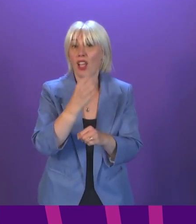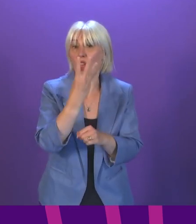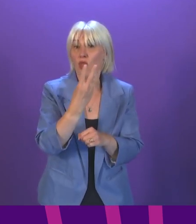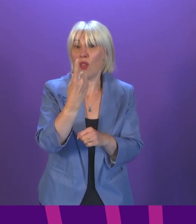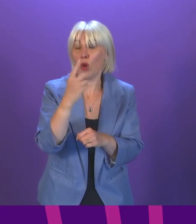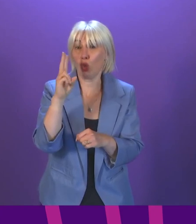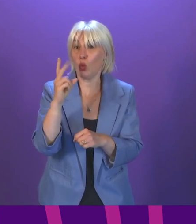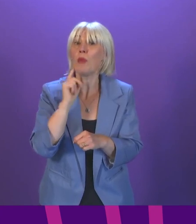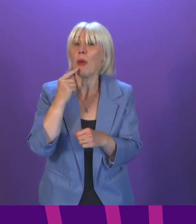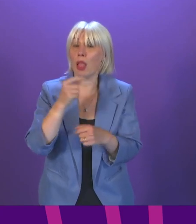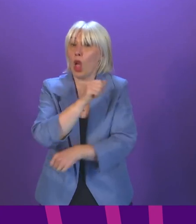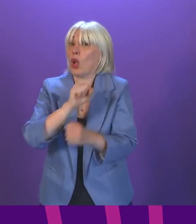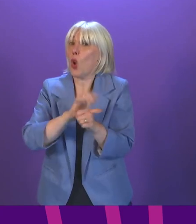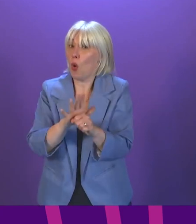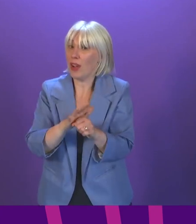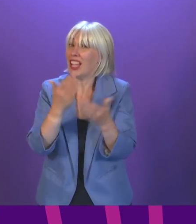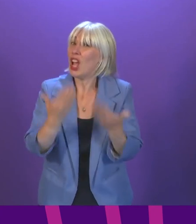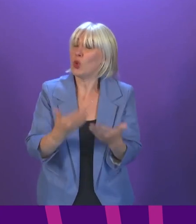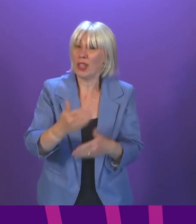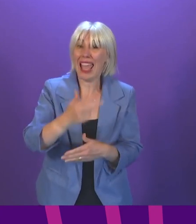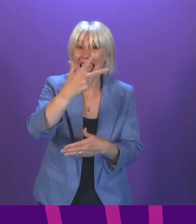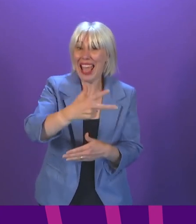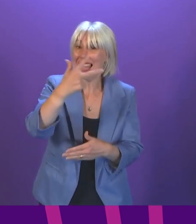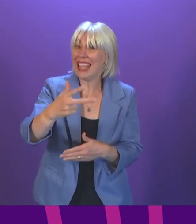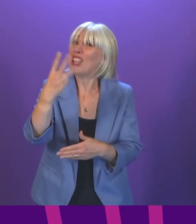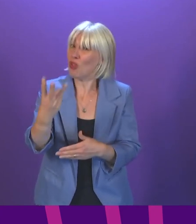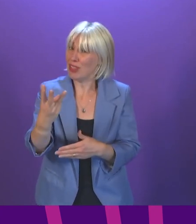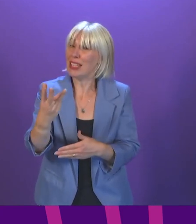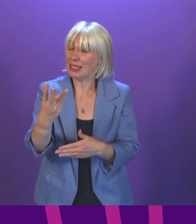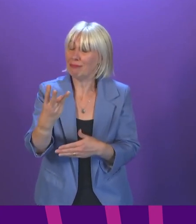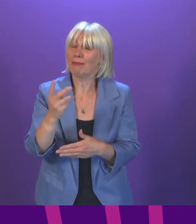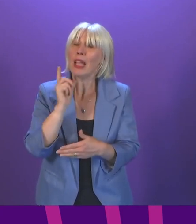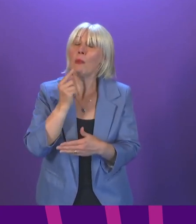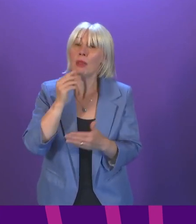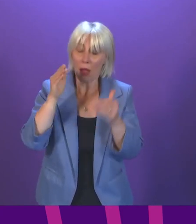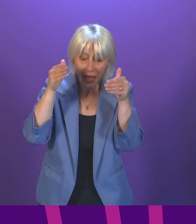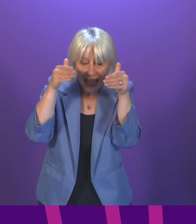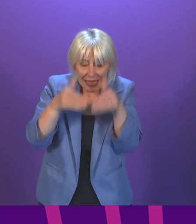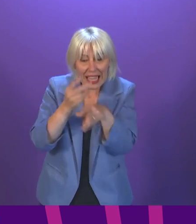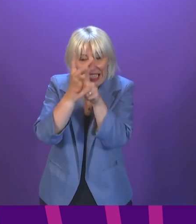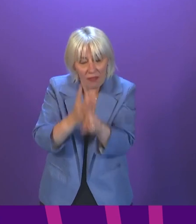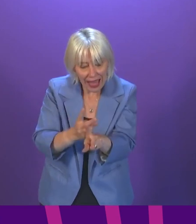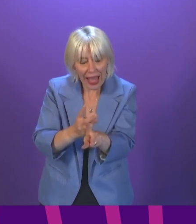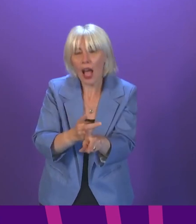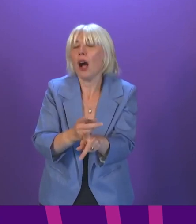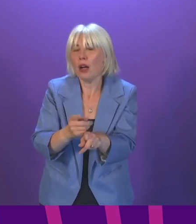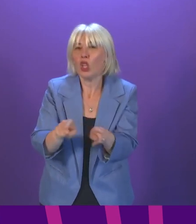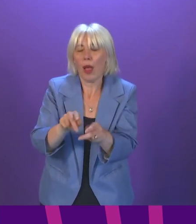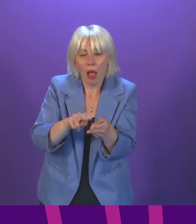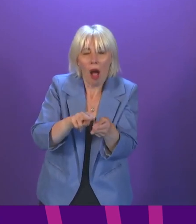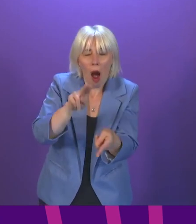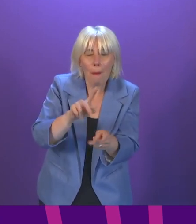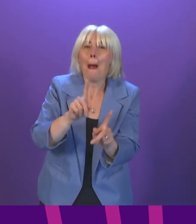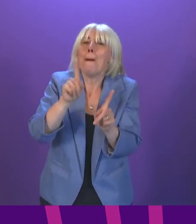hospital with COVID. Today, there are 883. The number of people in intensive care has also increased, albeit at